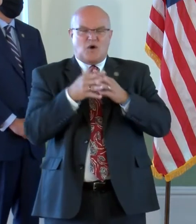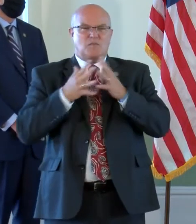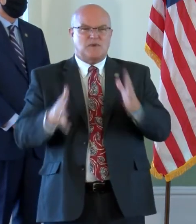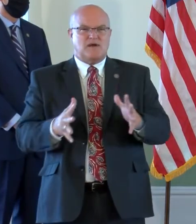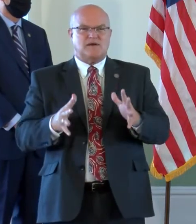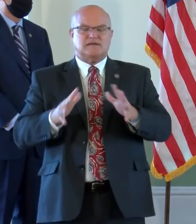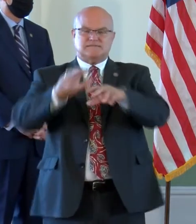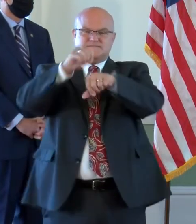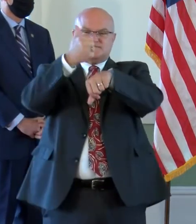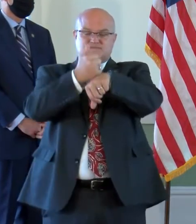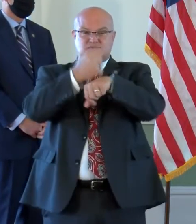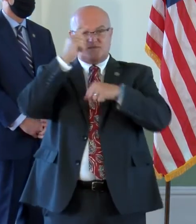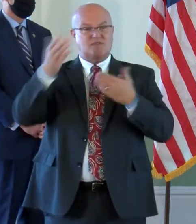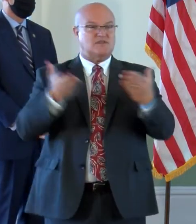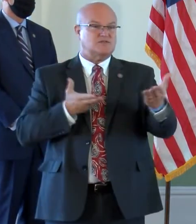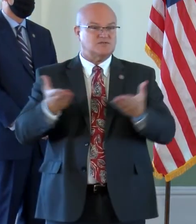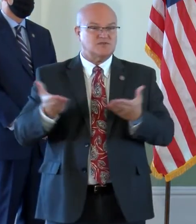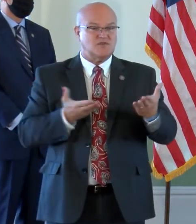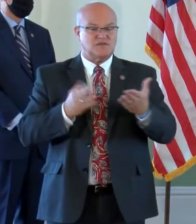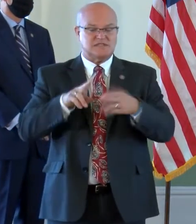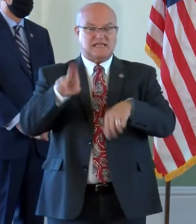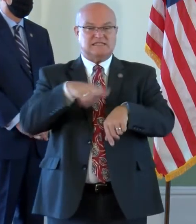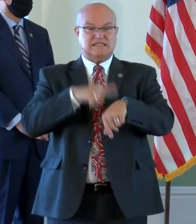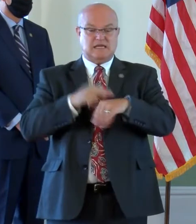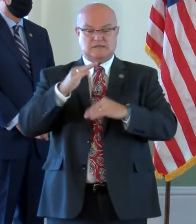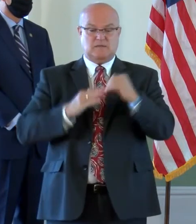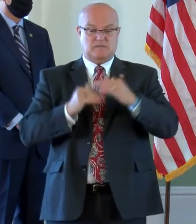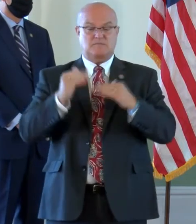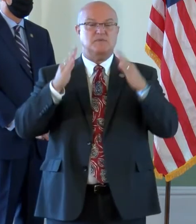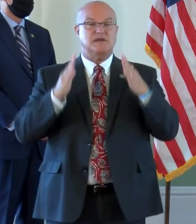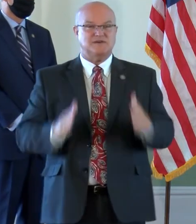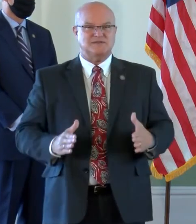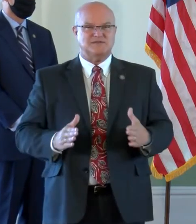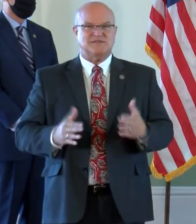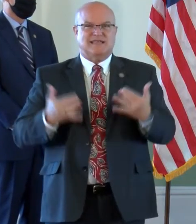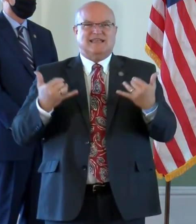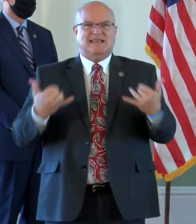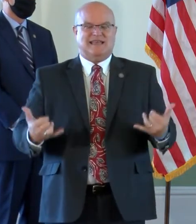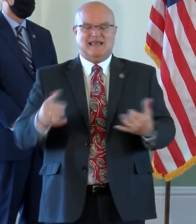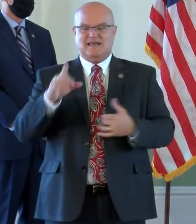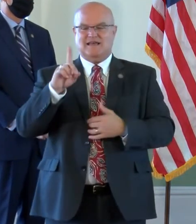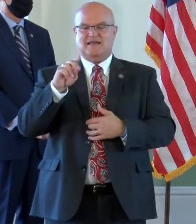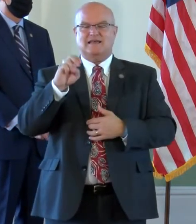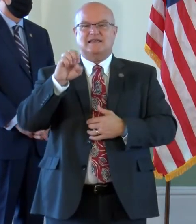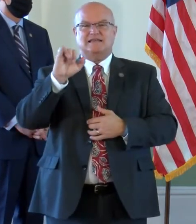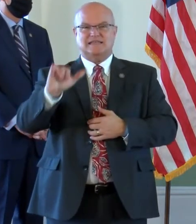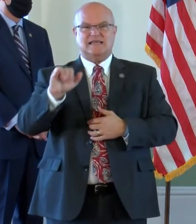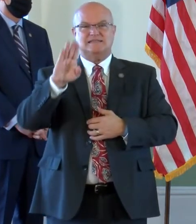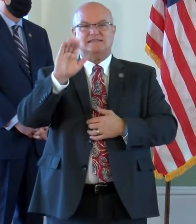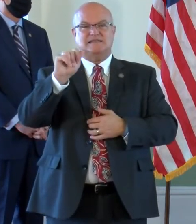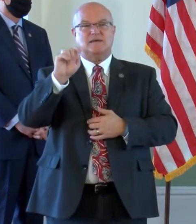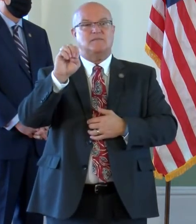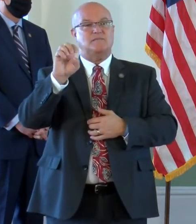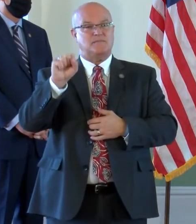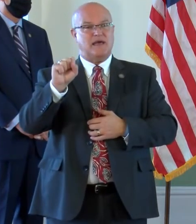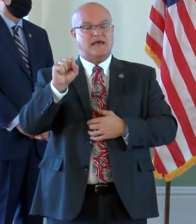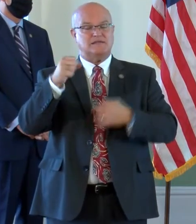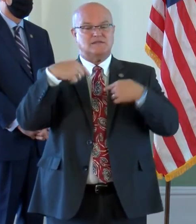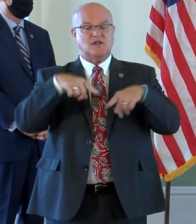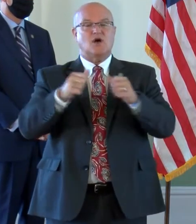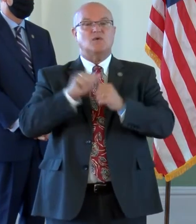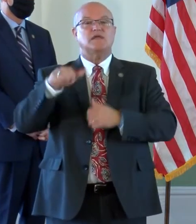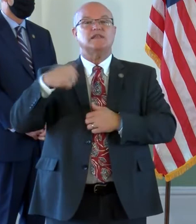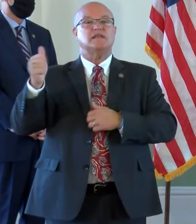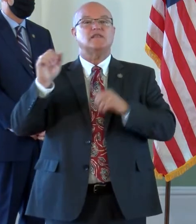enshrined for their service as nation builders, that Daisy Lee Gadsden Bates, along with